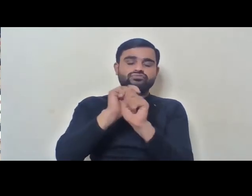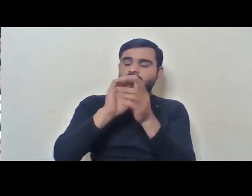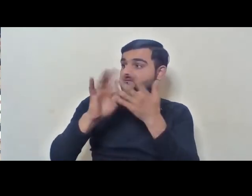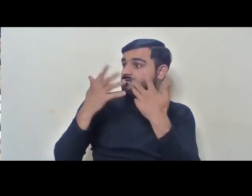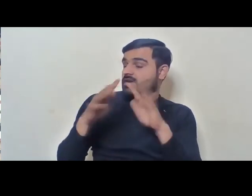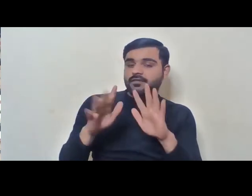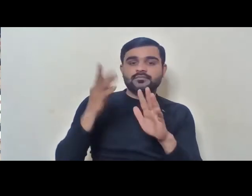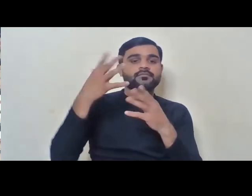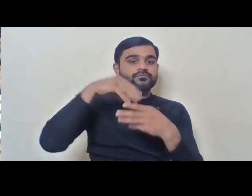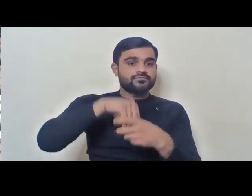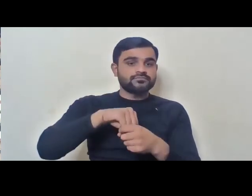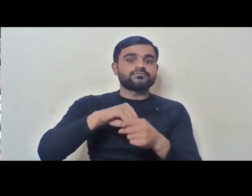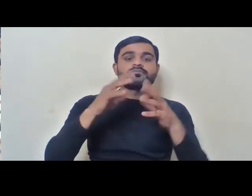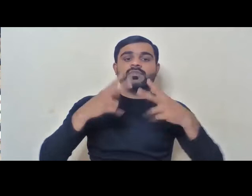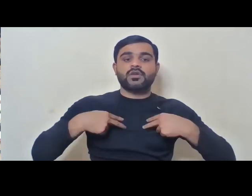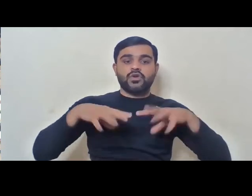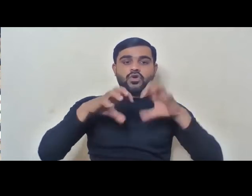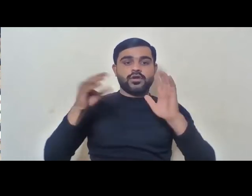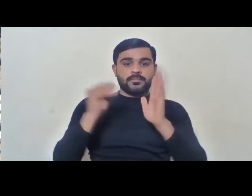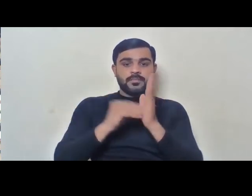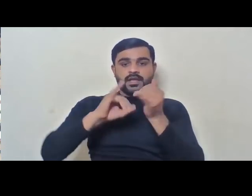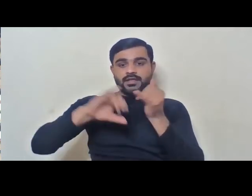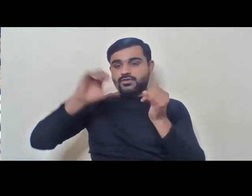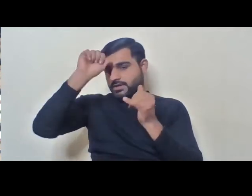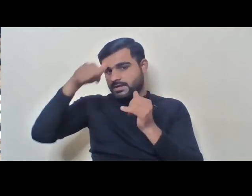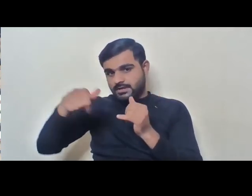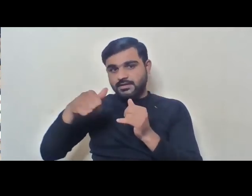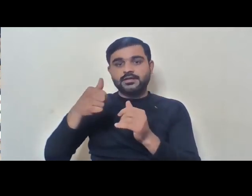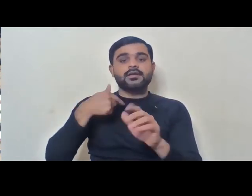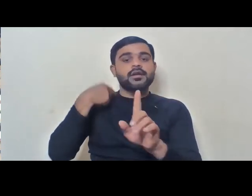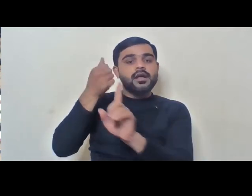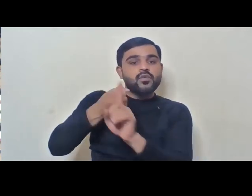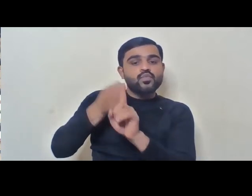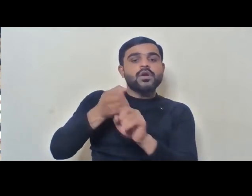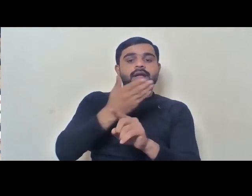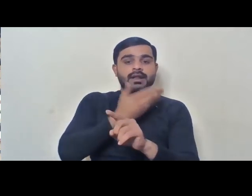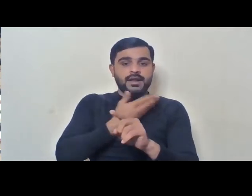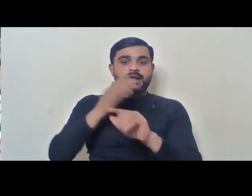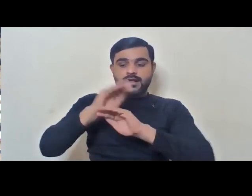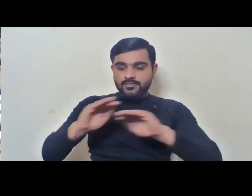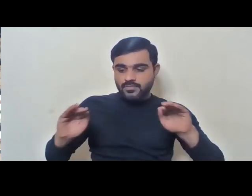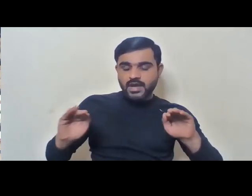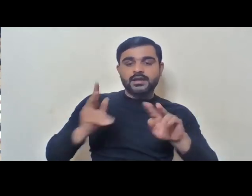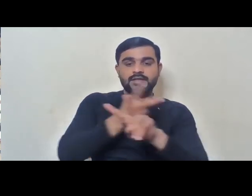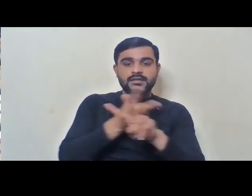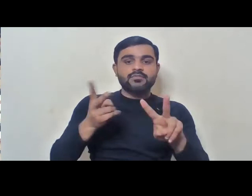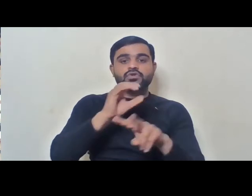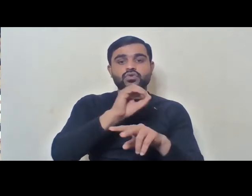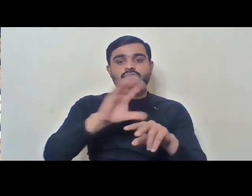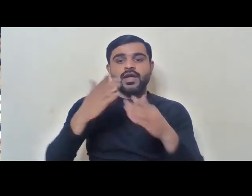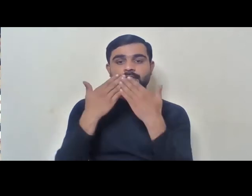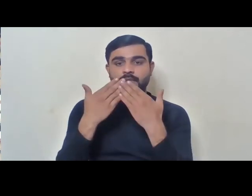includes constitutional challenge in the Supreme Court of India to the right of right of children to free and compulsory and primary education act